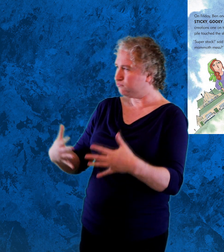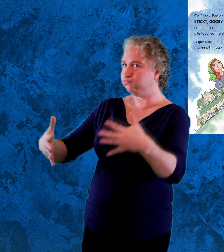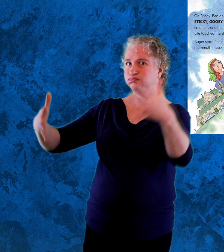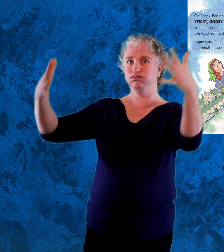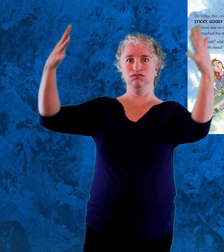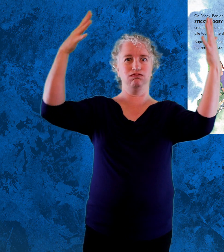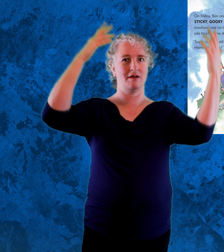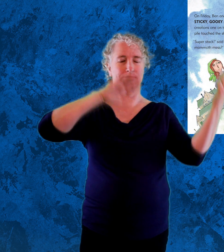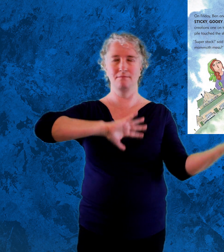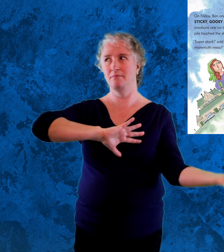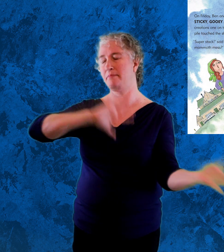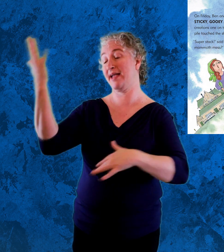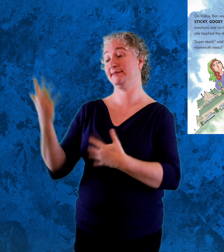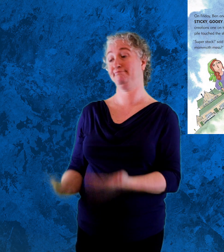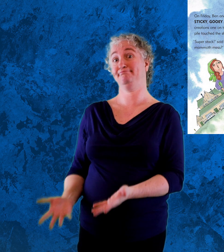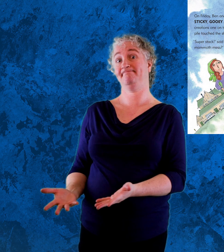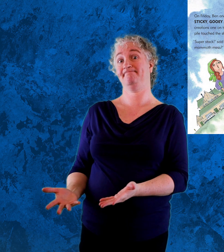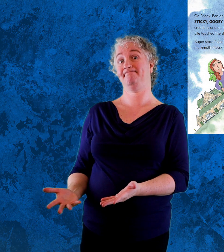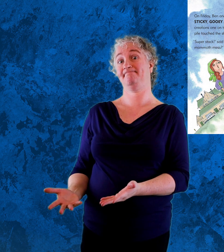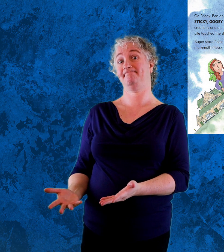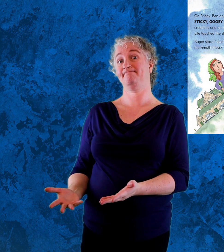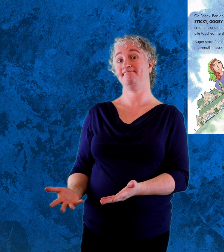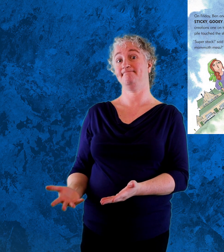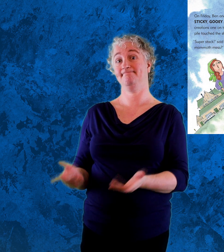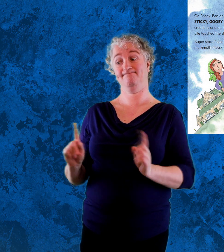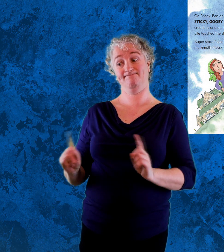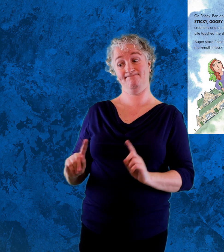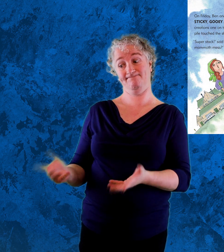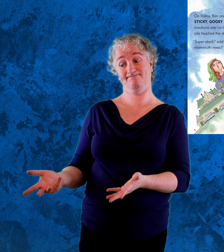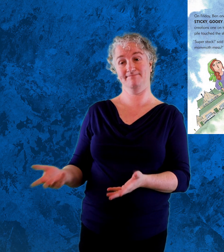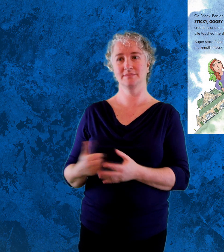stack, said Mum. But what about this mammoth mess?